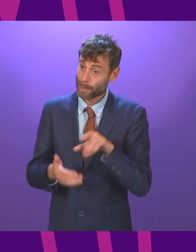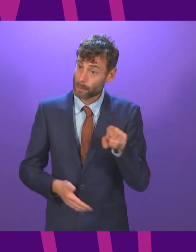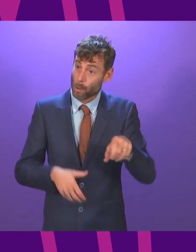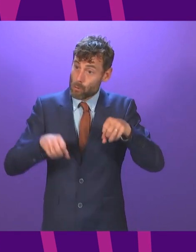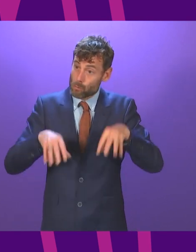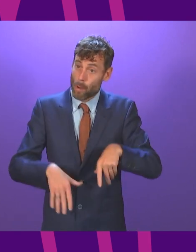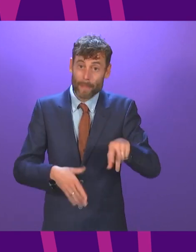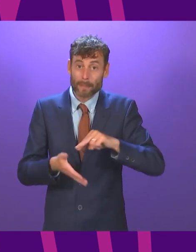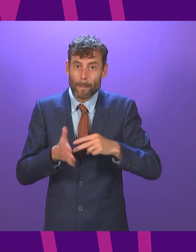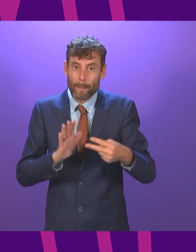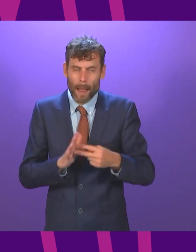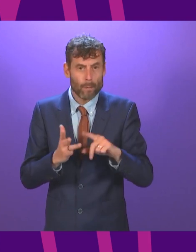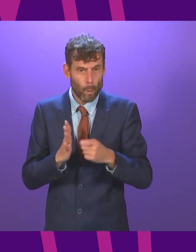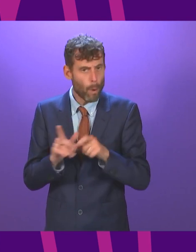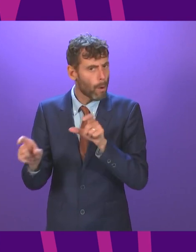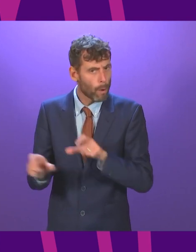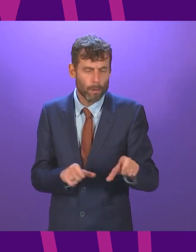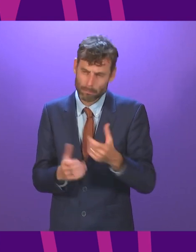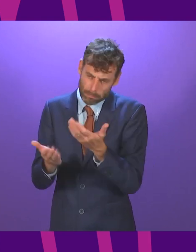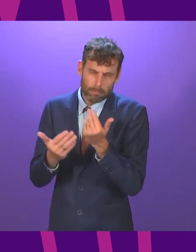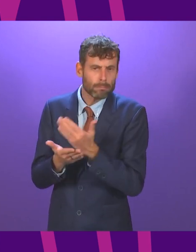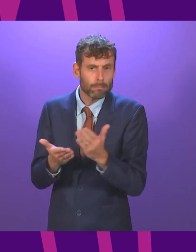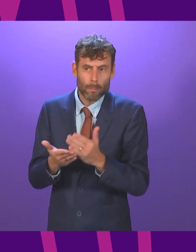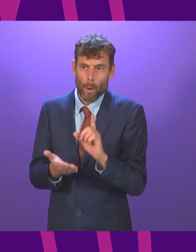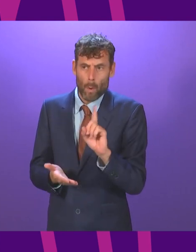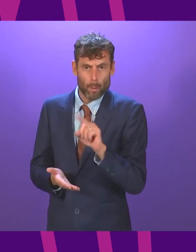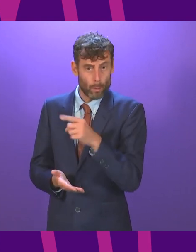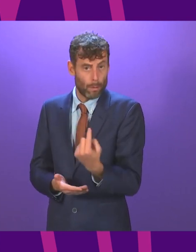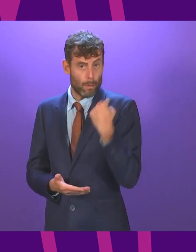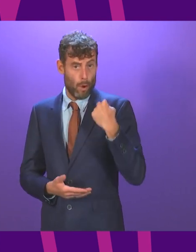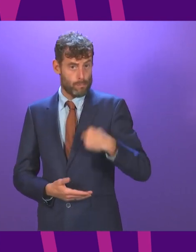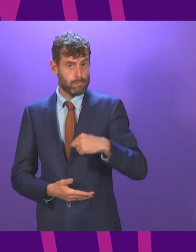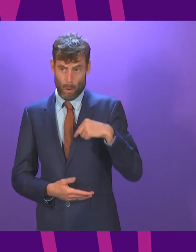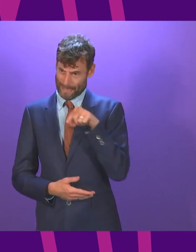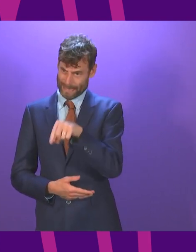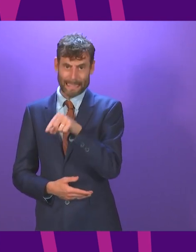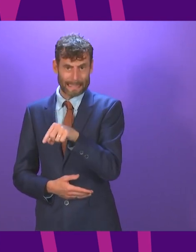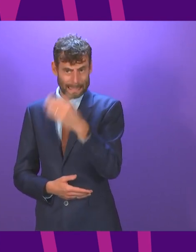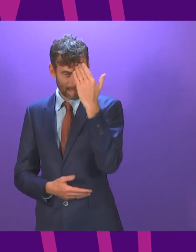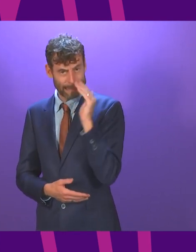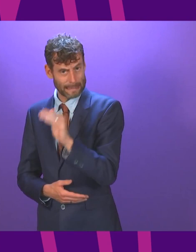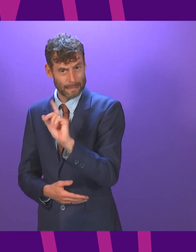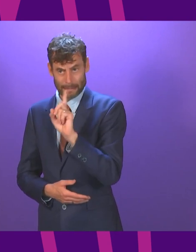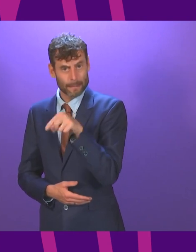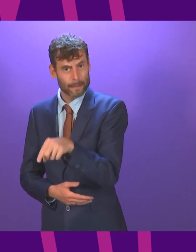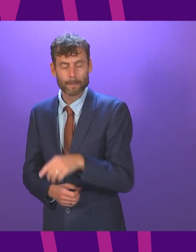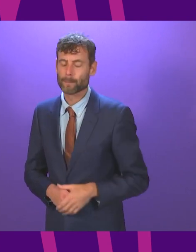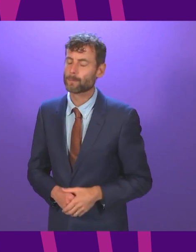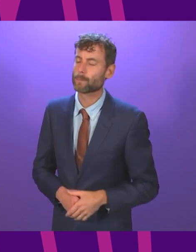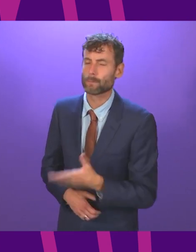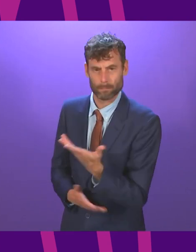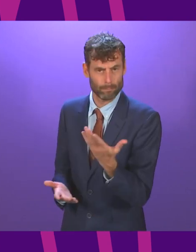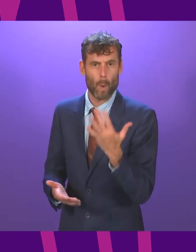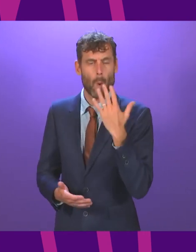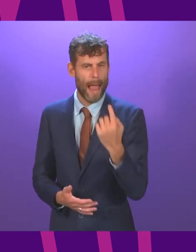timescale for the delivery of her promise first minister well can I say I thoroughly enjoyed my visit to Inge during the election I